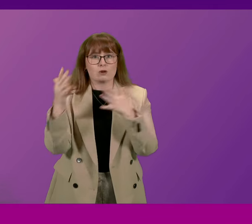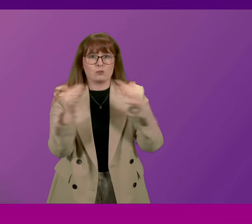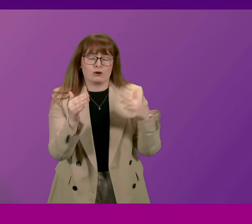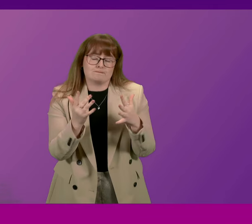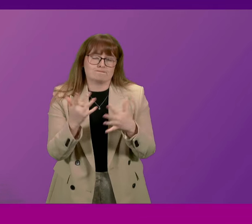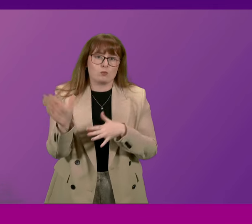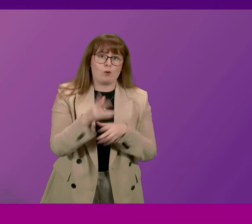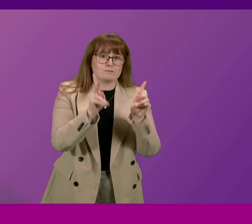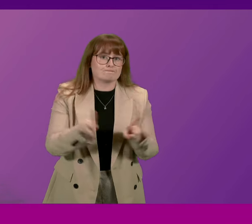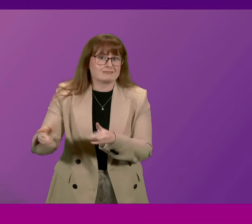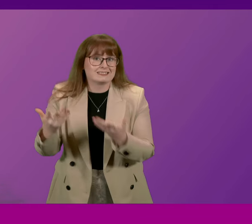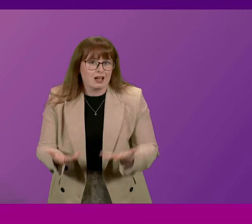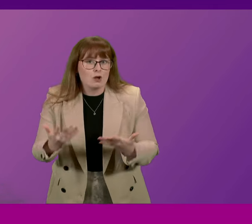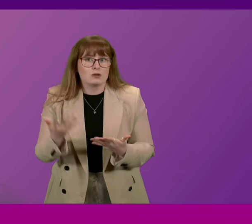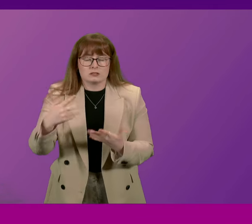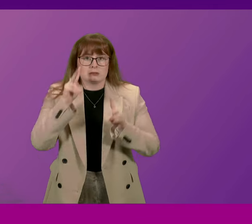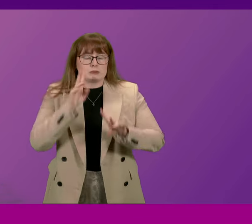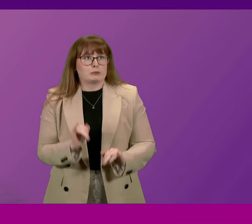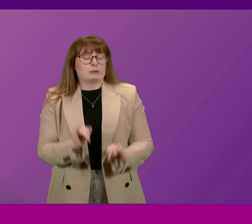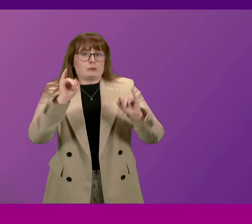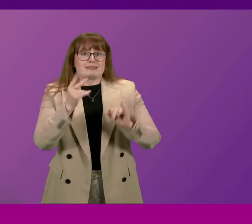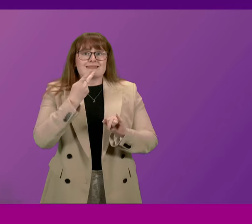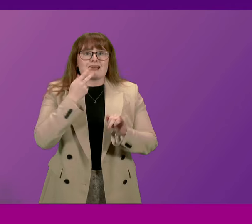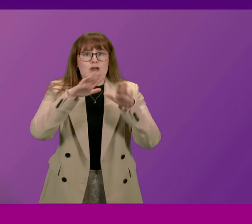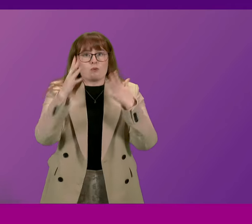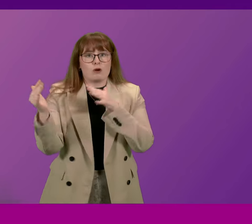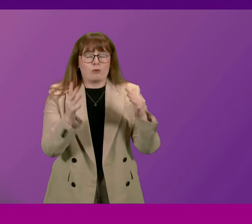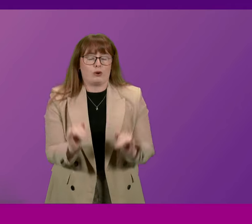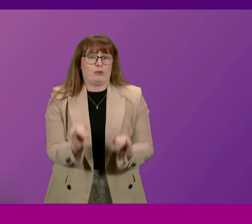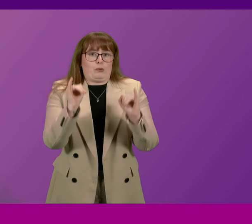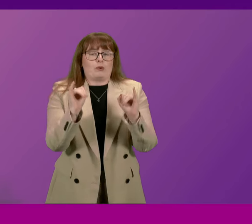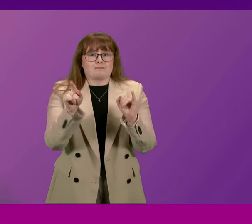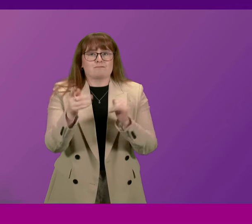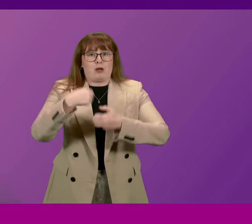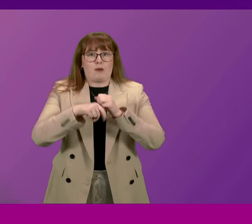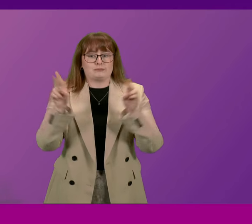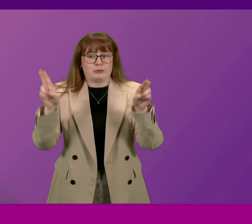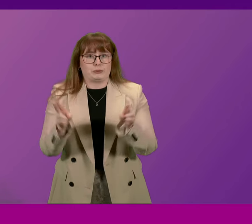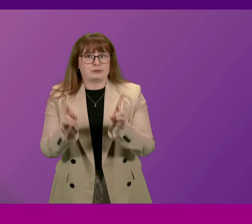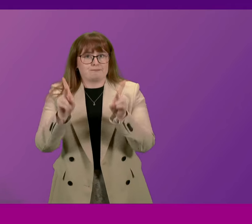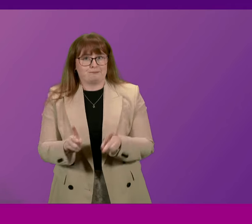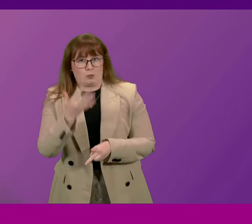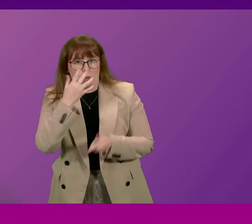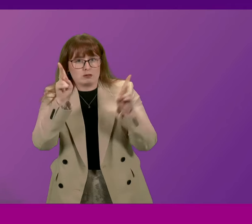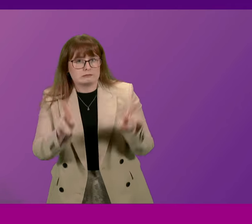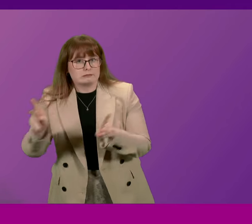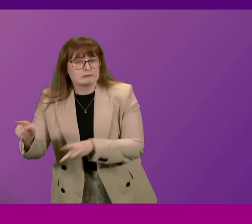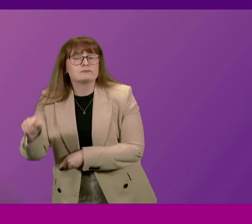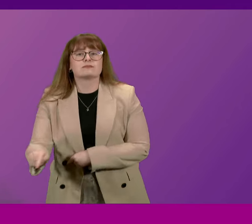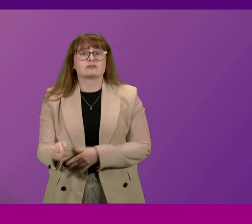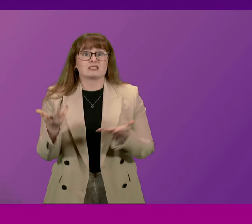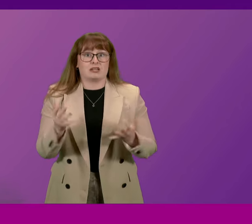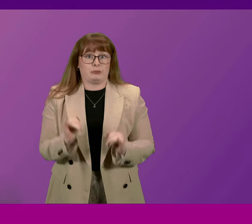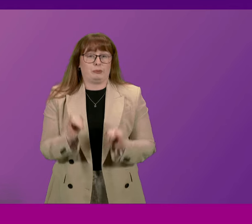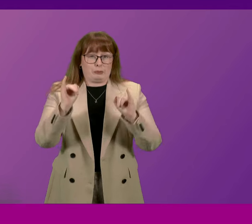with us and those who witnessed the horrors of the Second World War become ever fewer. As conflict continues to